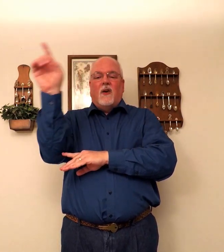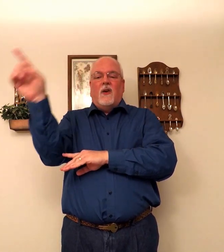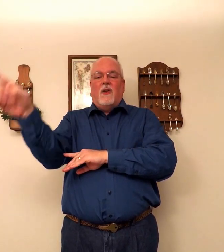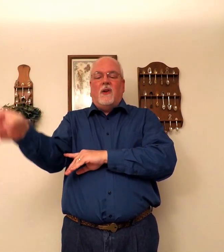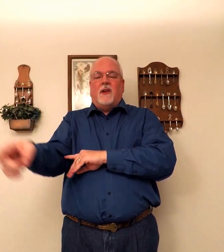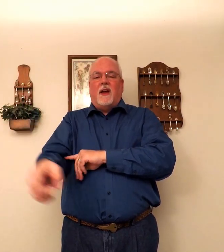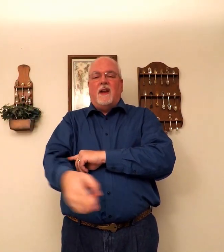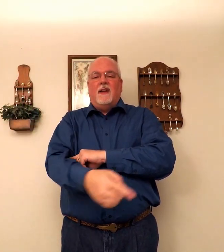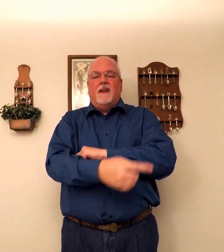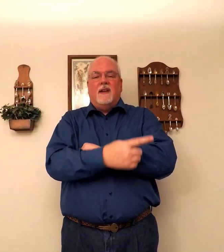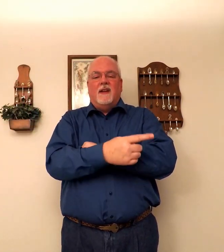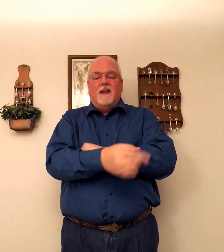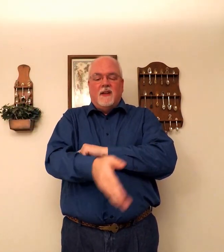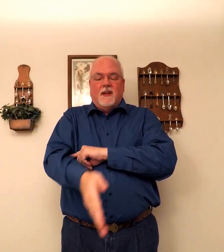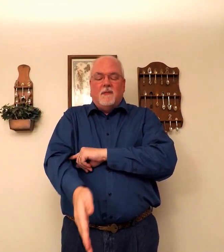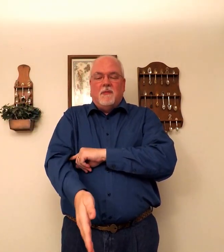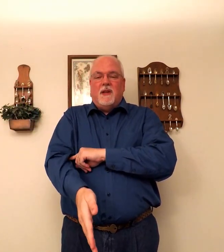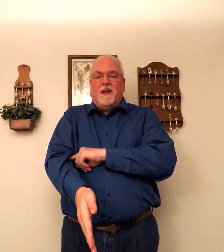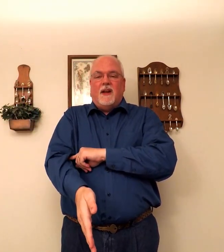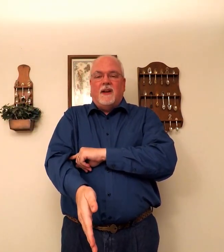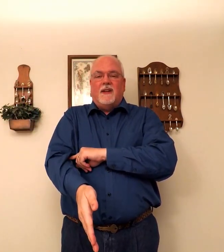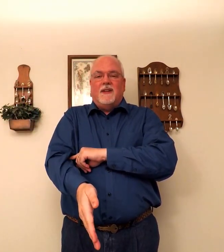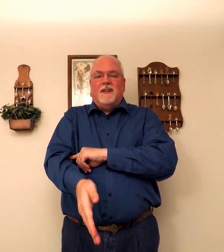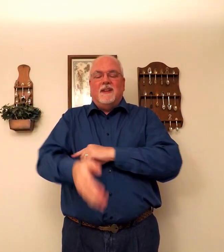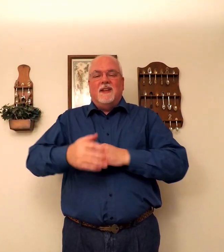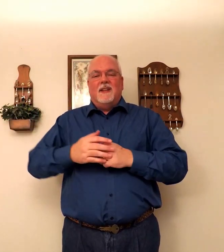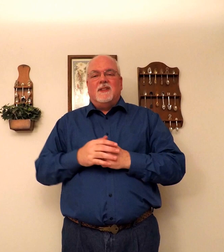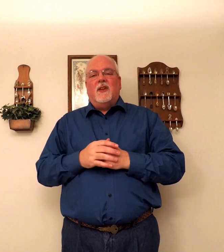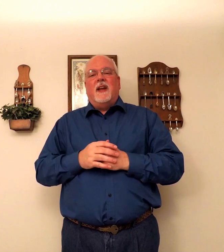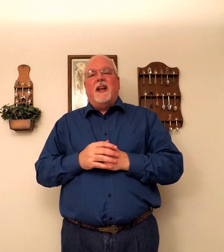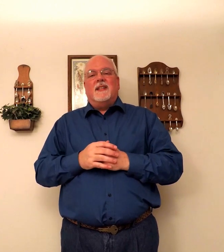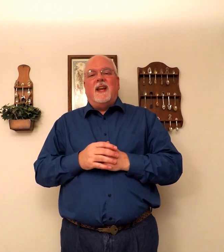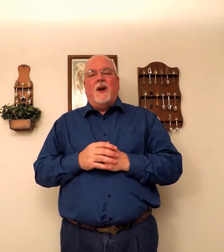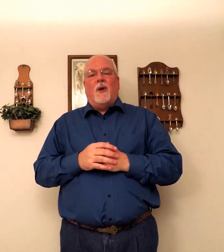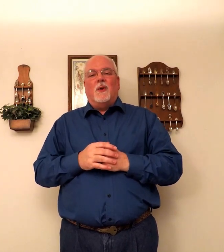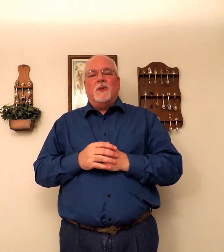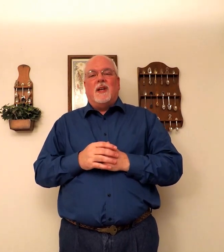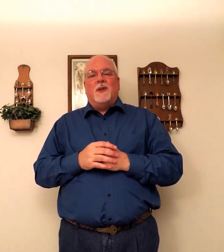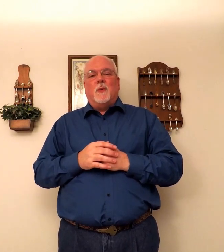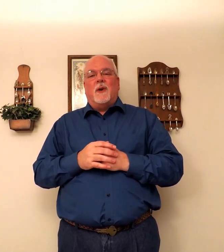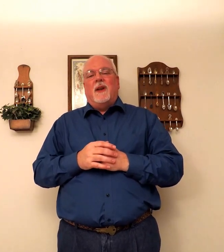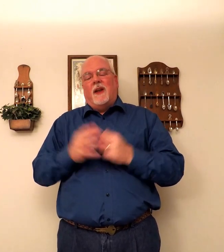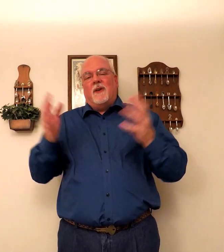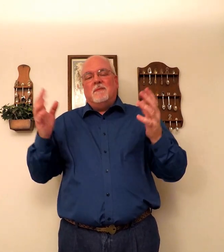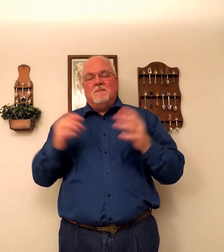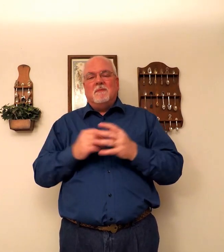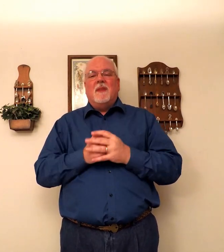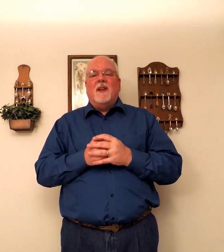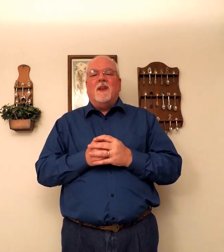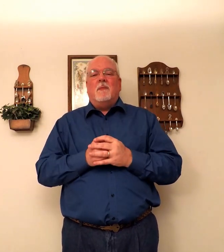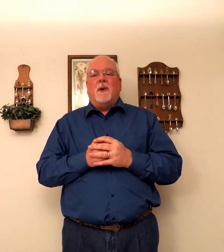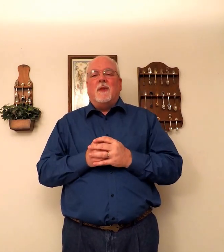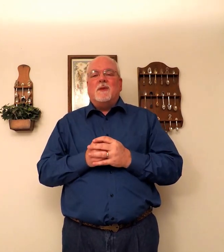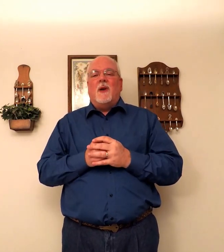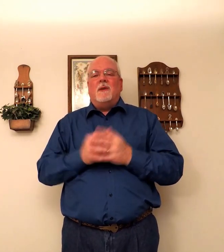All night. Midnight. So, you kind of see how all those signs work together. That's part of the song.